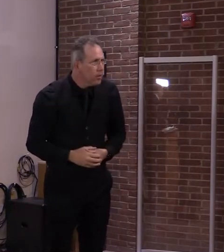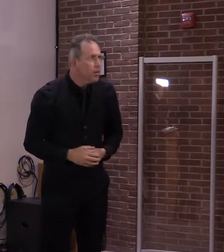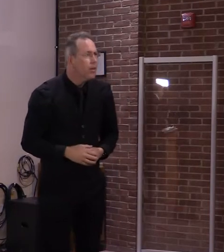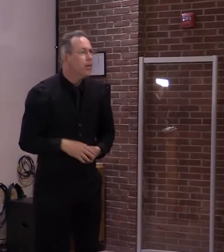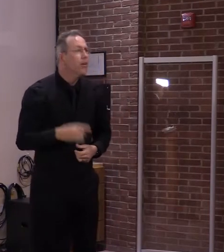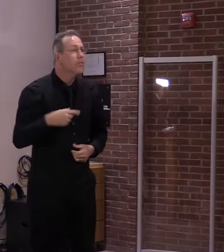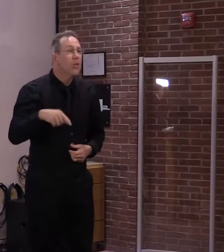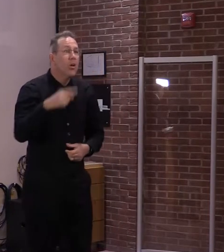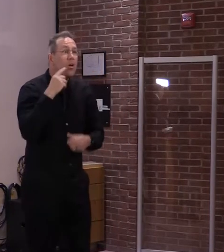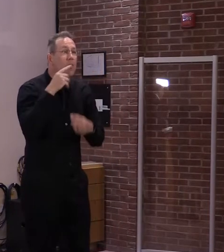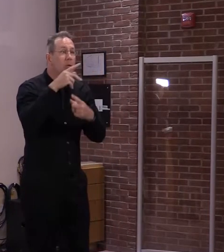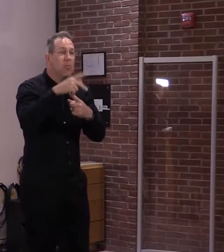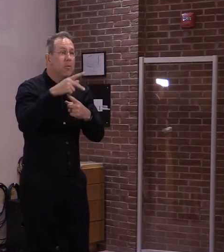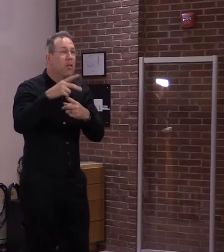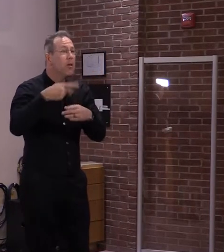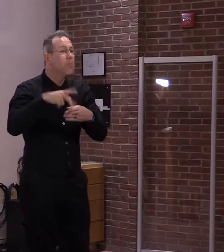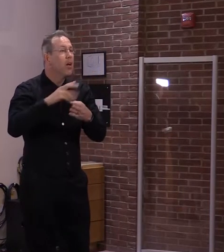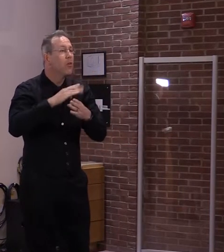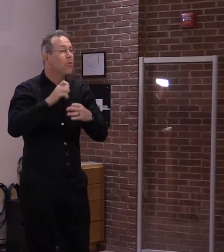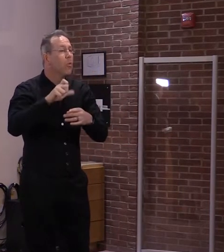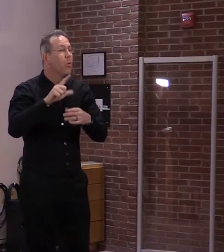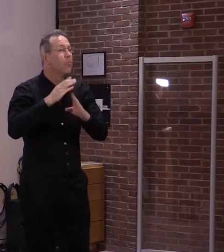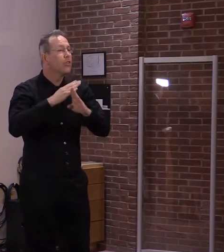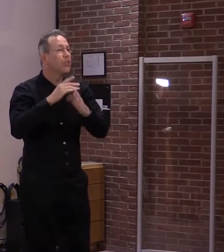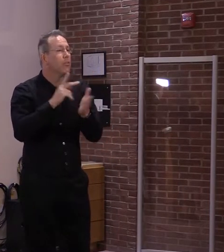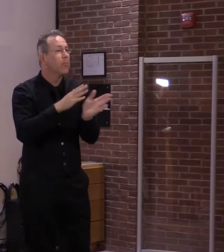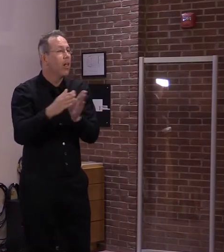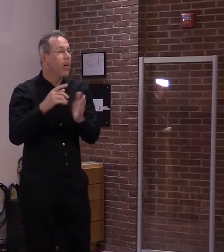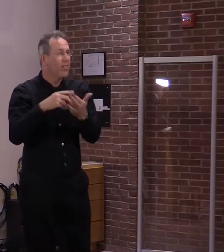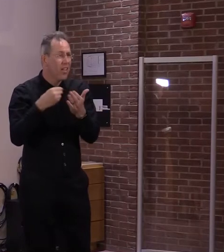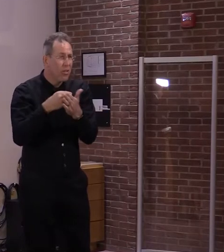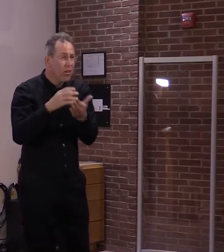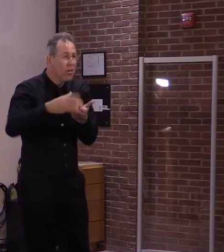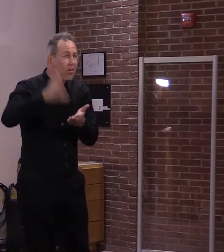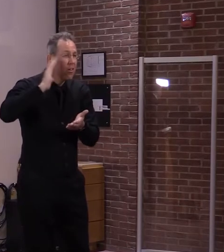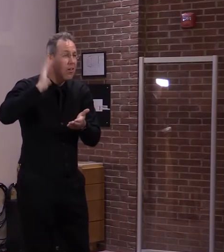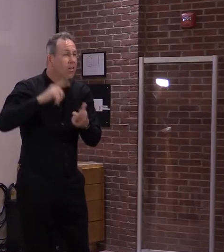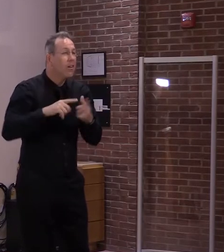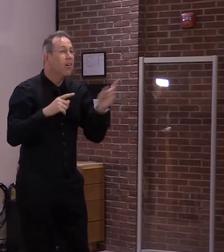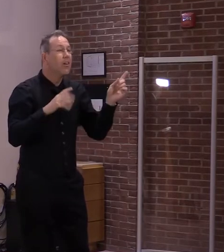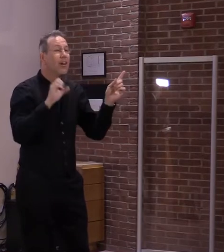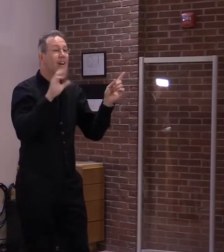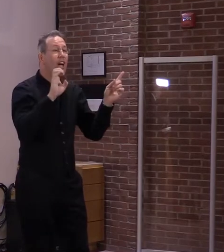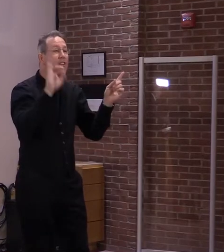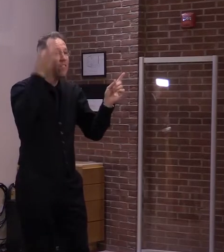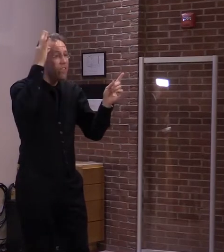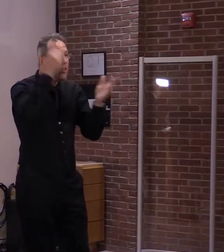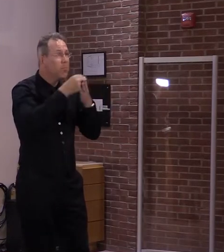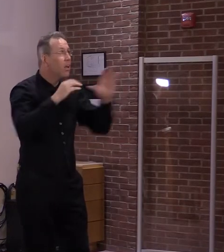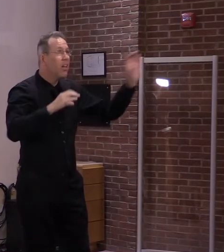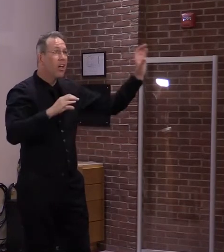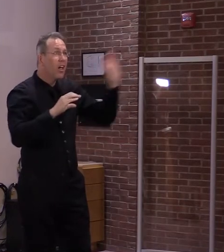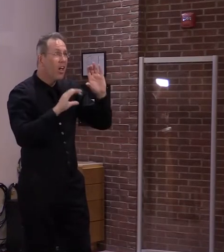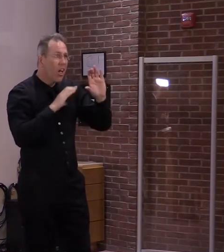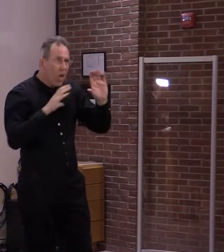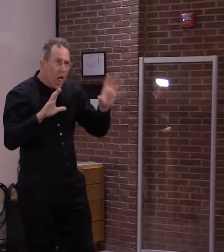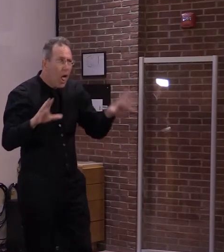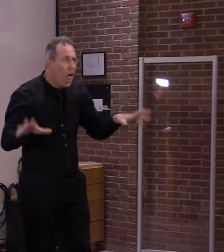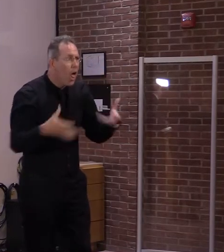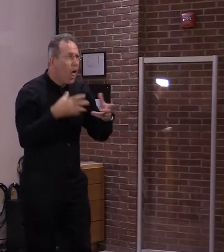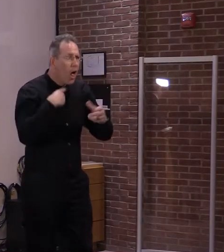from previous CARES Act dollars, but we have more dollars that we need to help some of these businesses